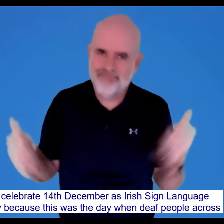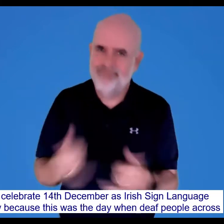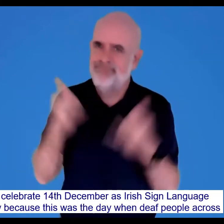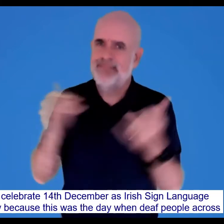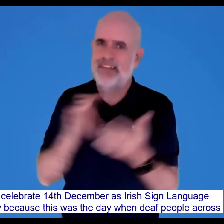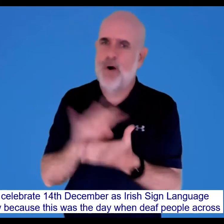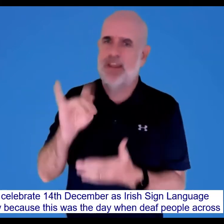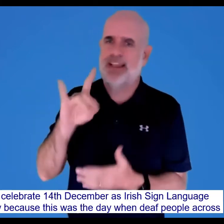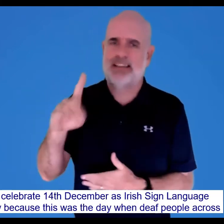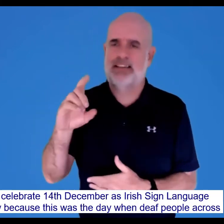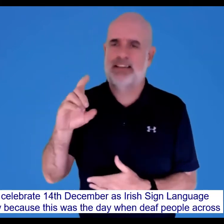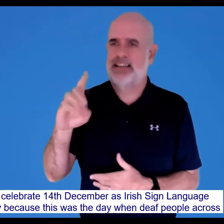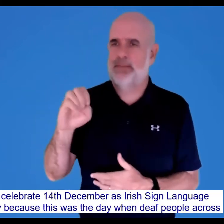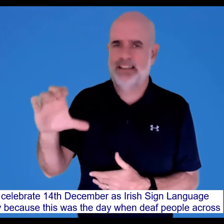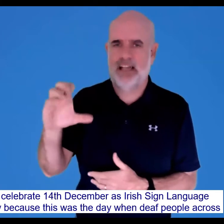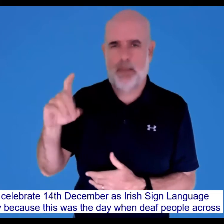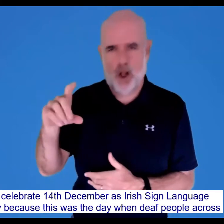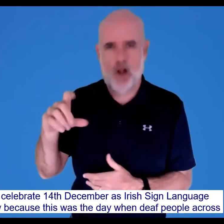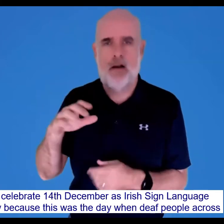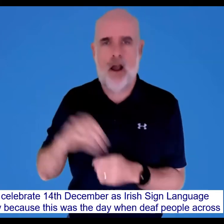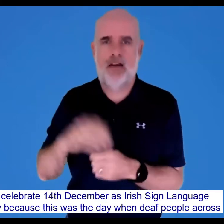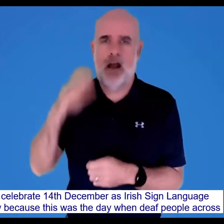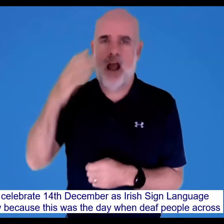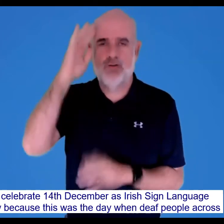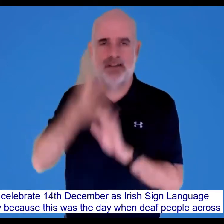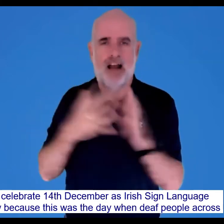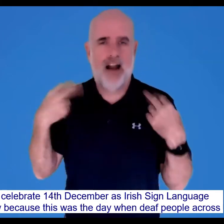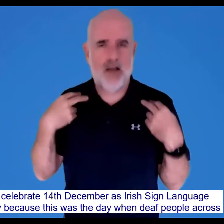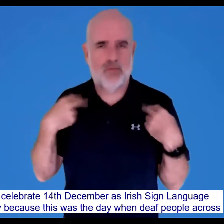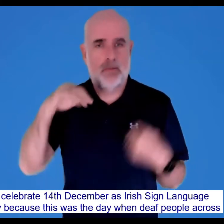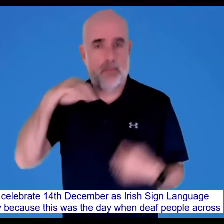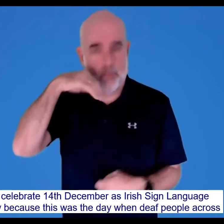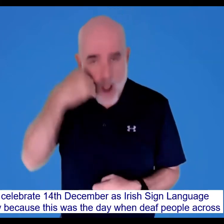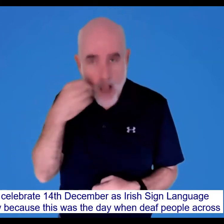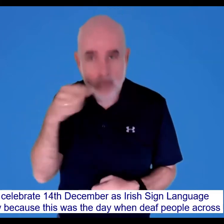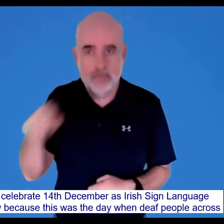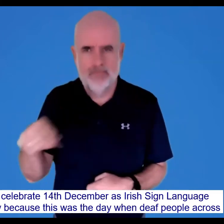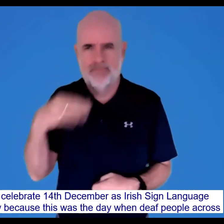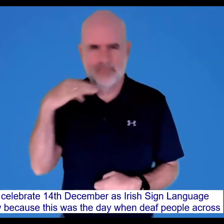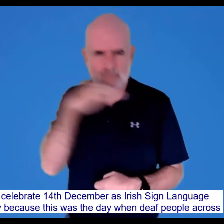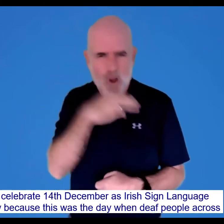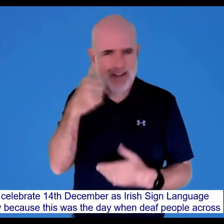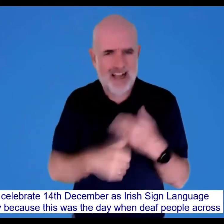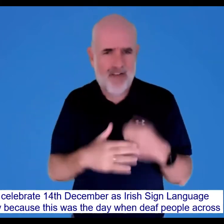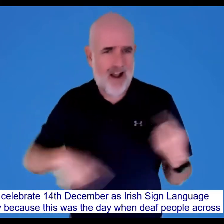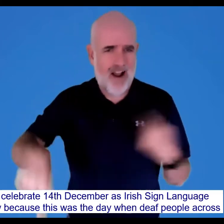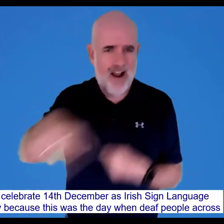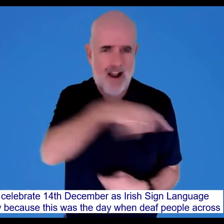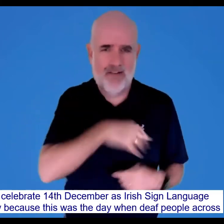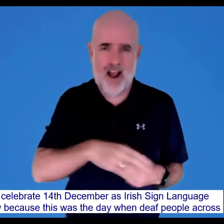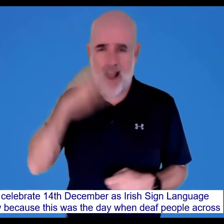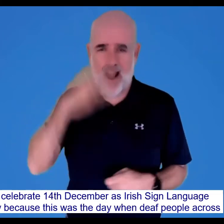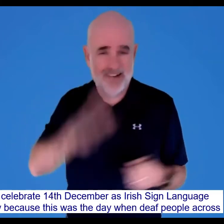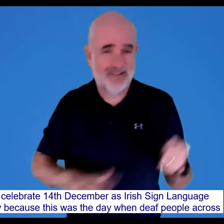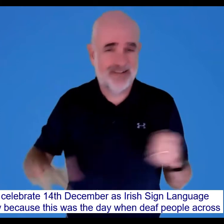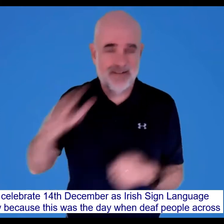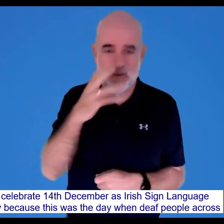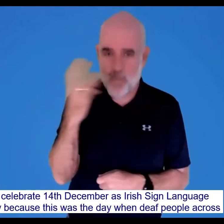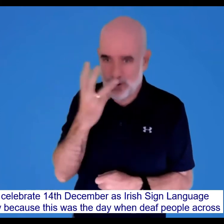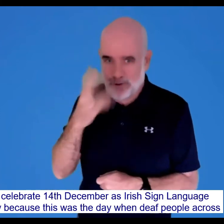in 2020. We celebrate December 14th as Irish Sign Language Day because this was the day when Deaf people